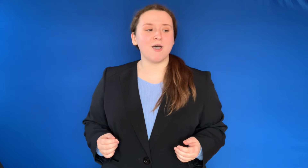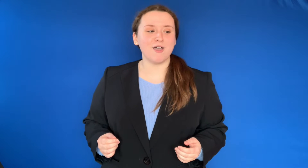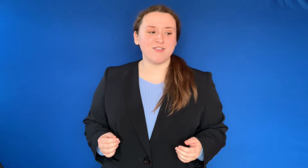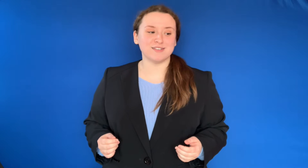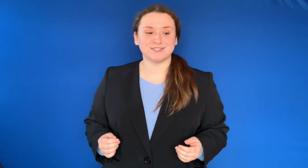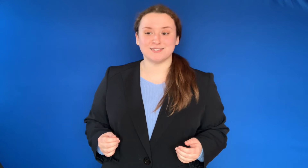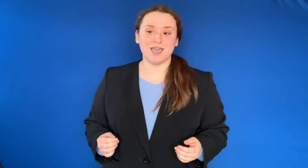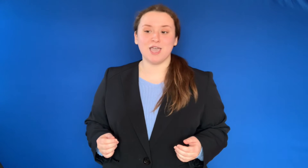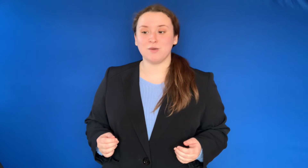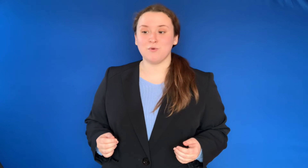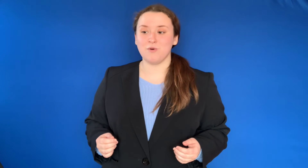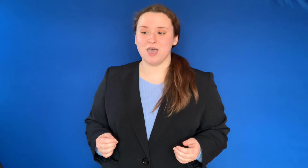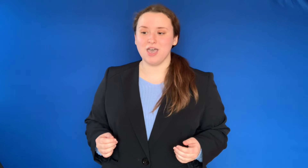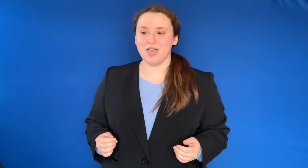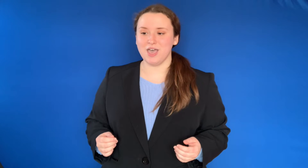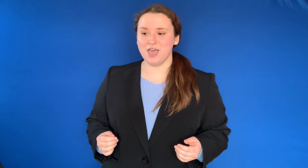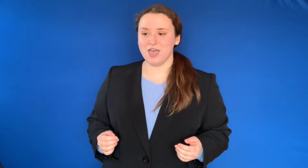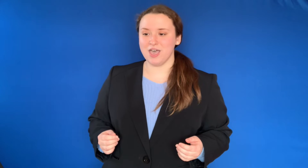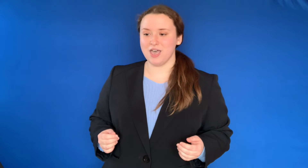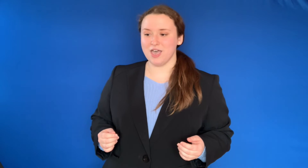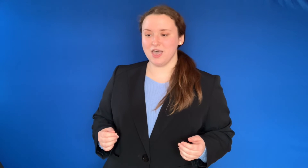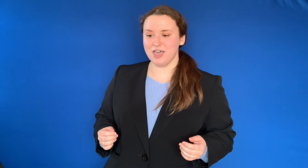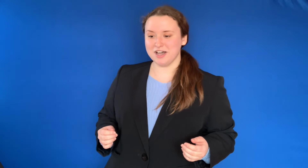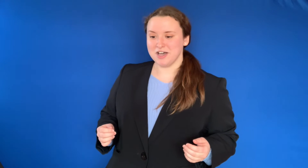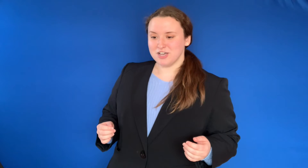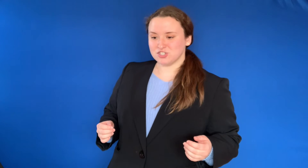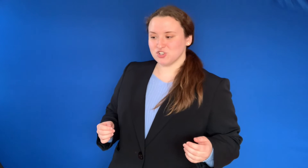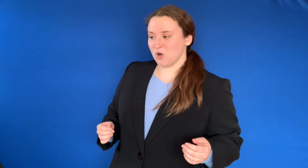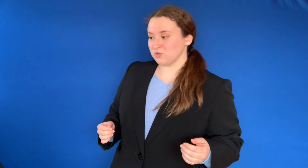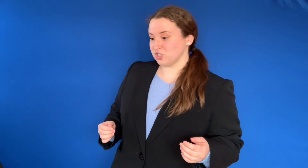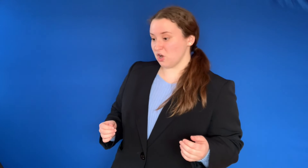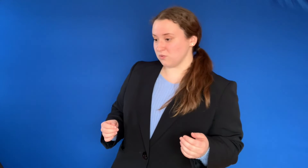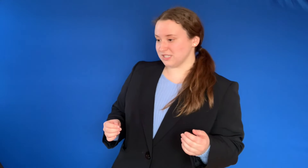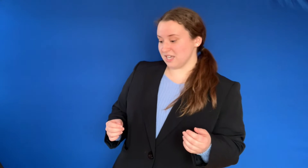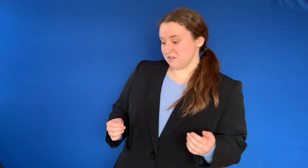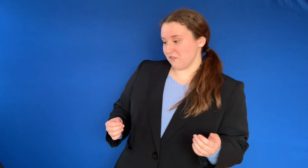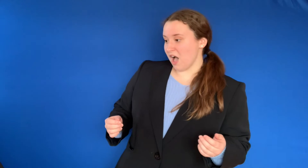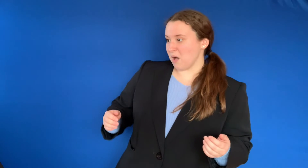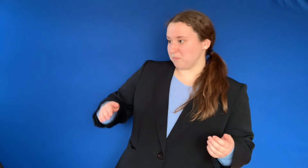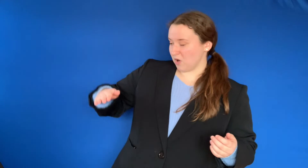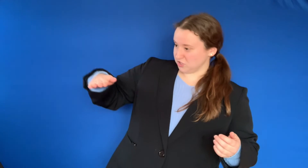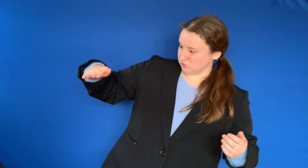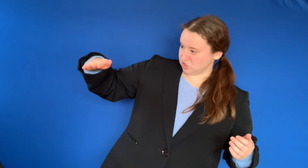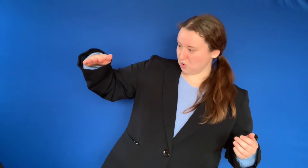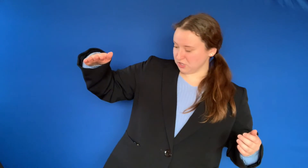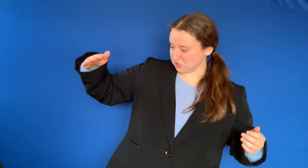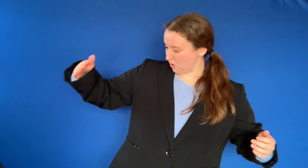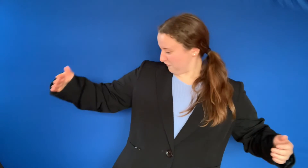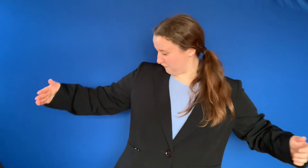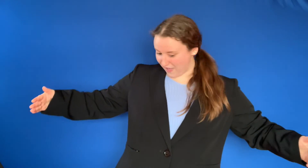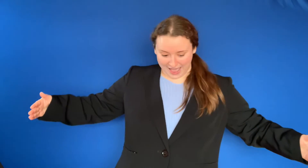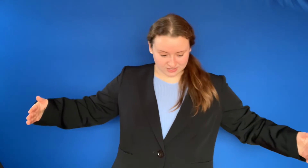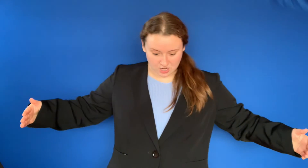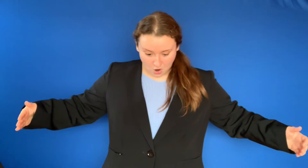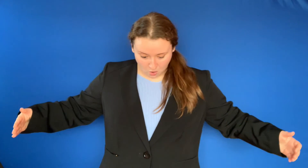the same way. So don't give up all you short or fat or